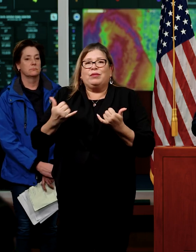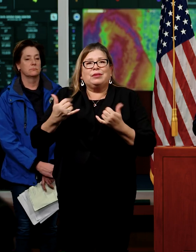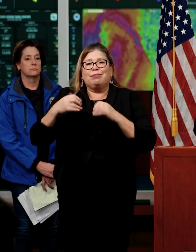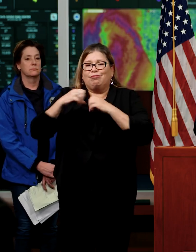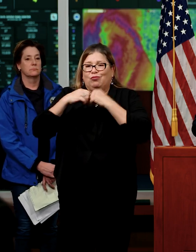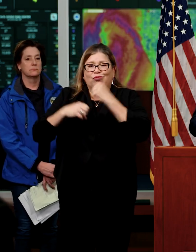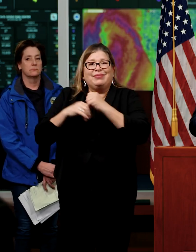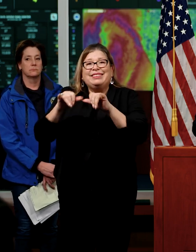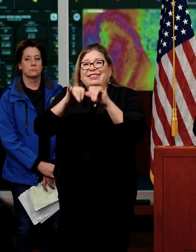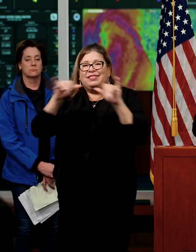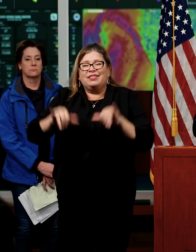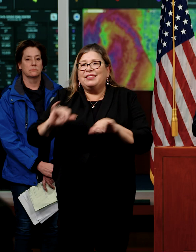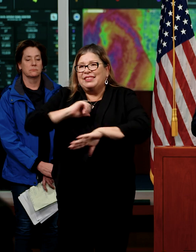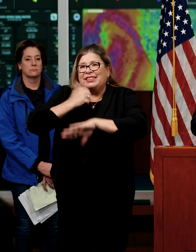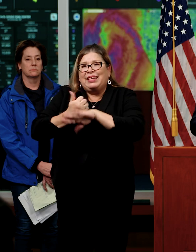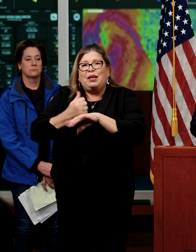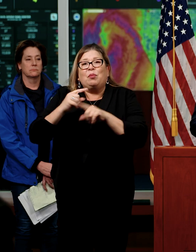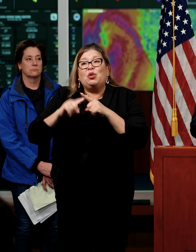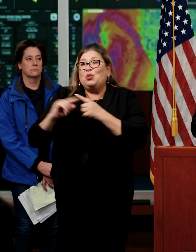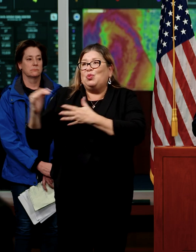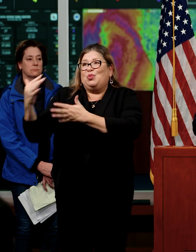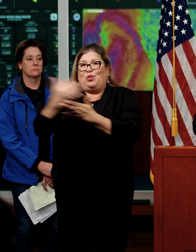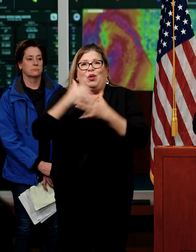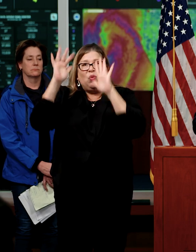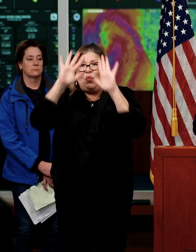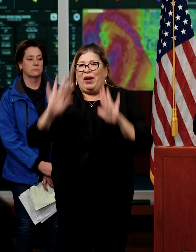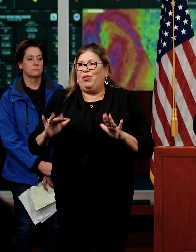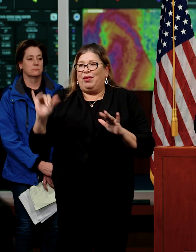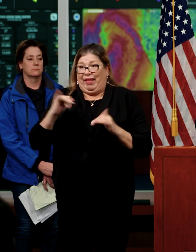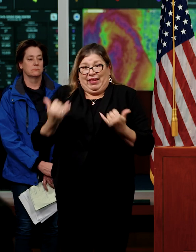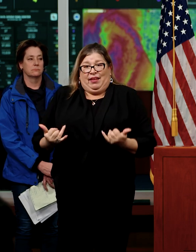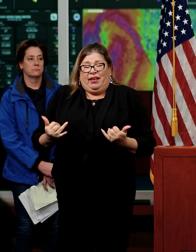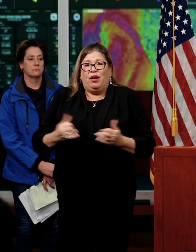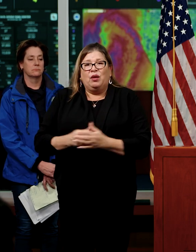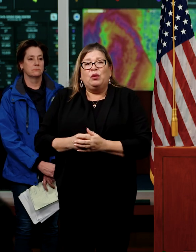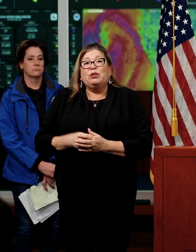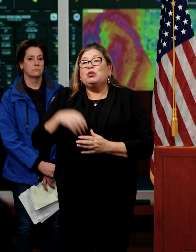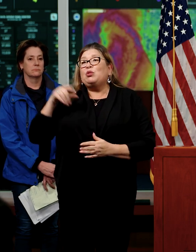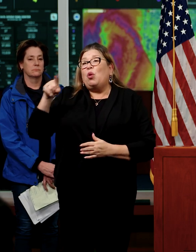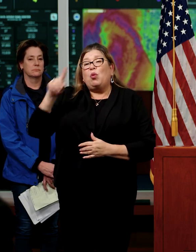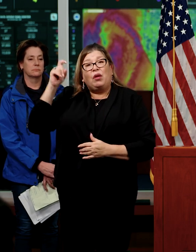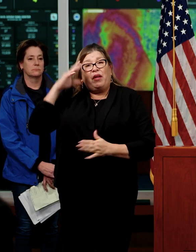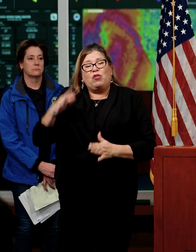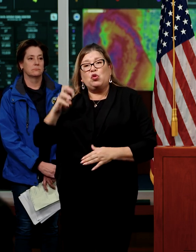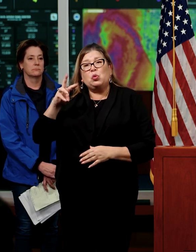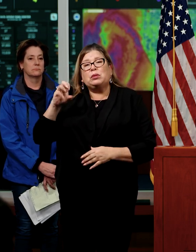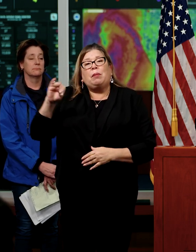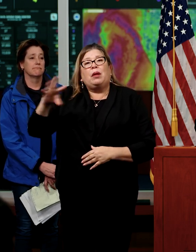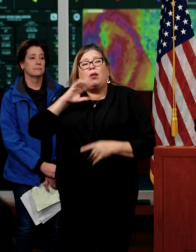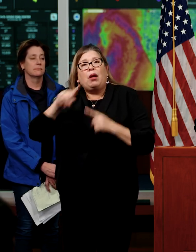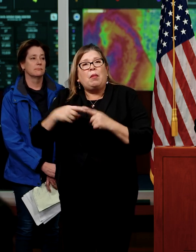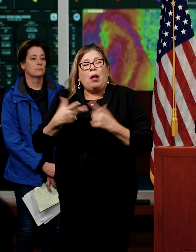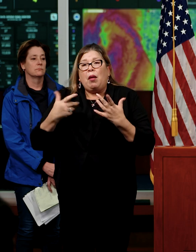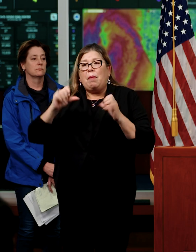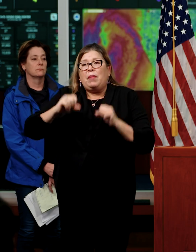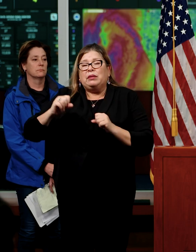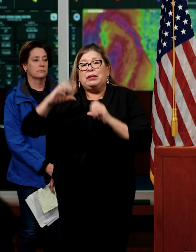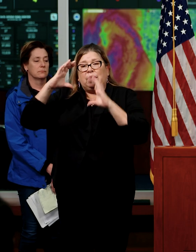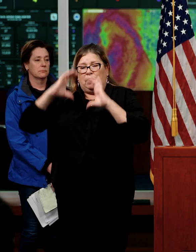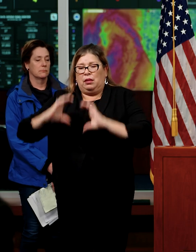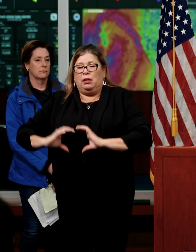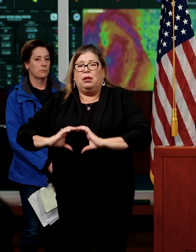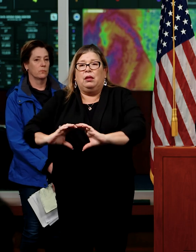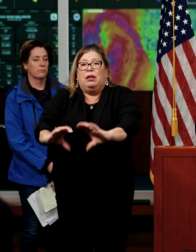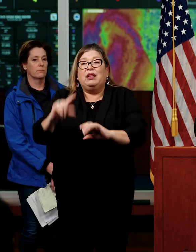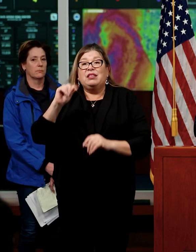It's why Governor Newsom, our administration, is advancing a modernized tunnel under the delta. That conveyance, which is not only